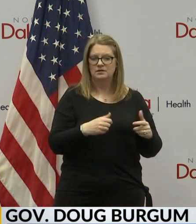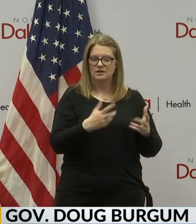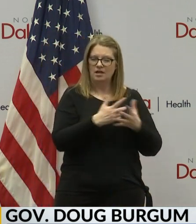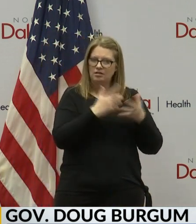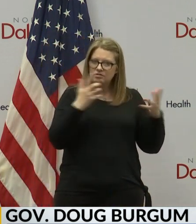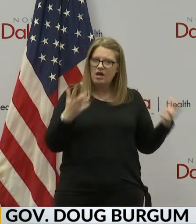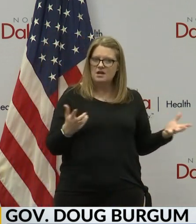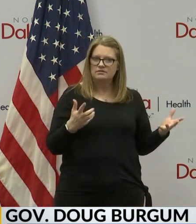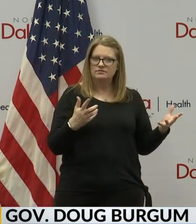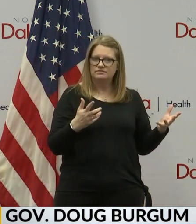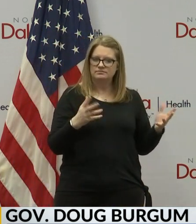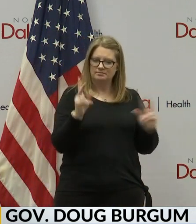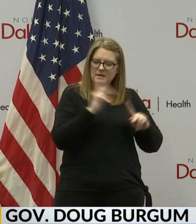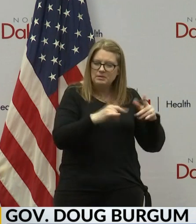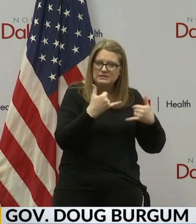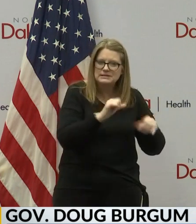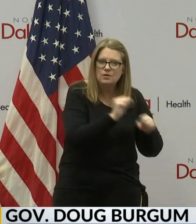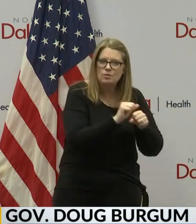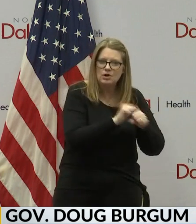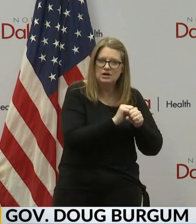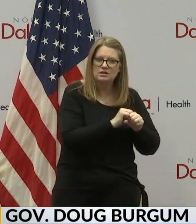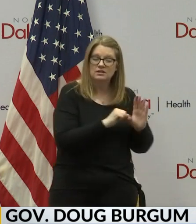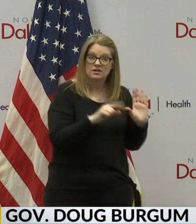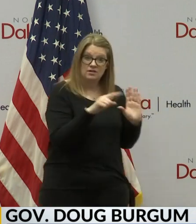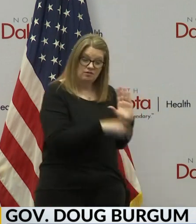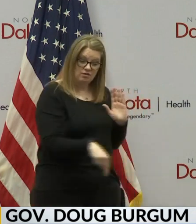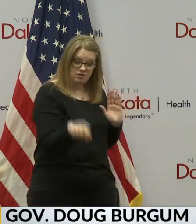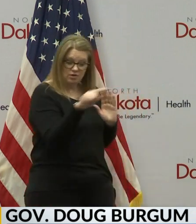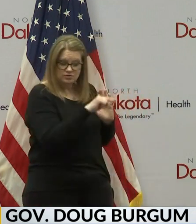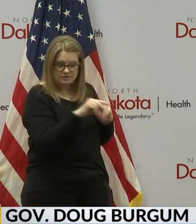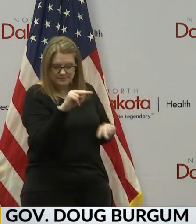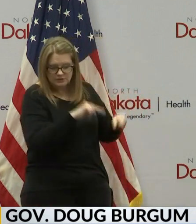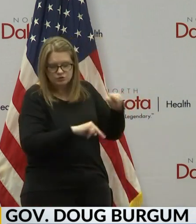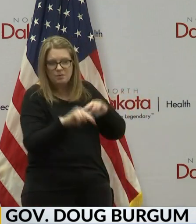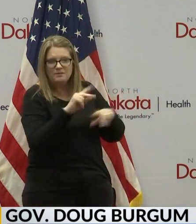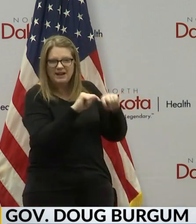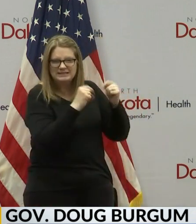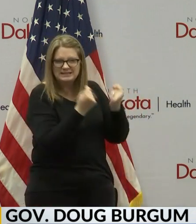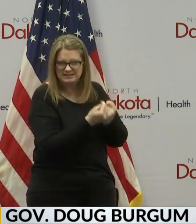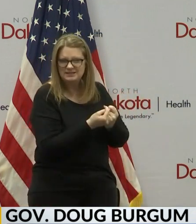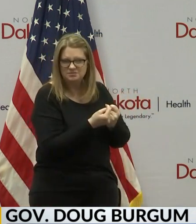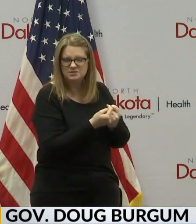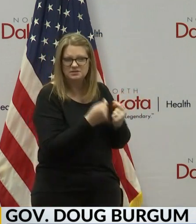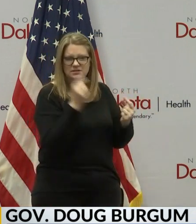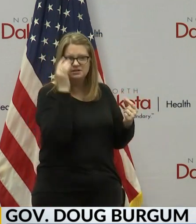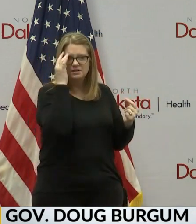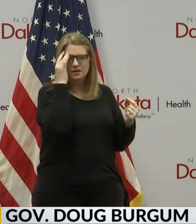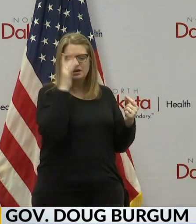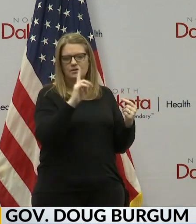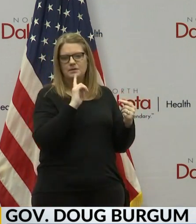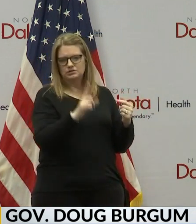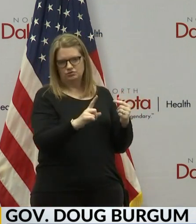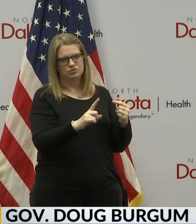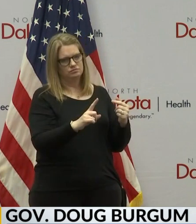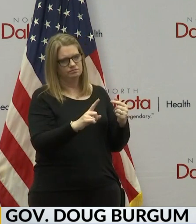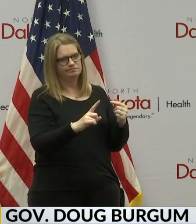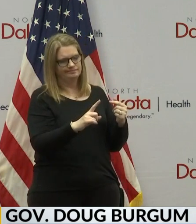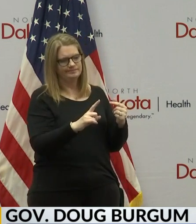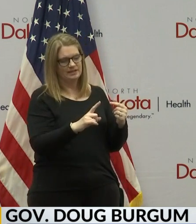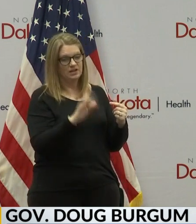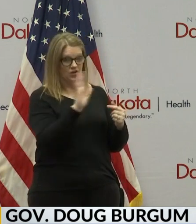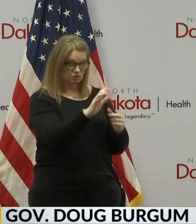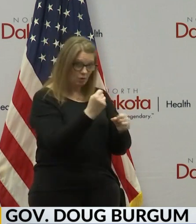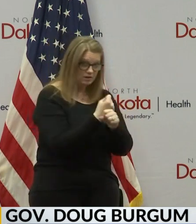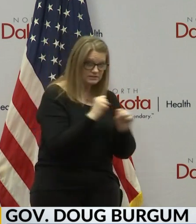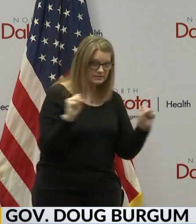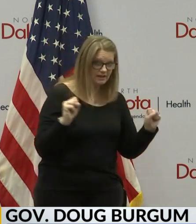going. We ask anyone who's managing teams that work in large areas like this to make sure that you're reviewing your